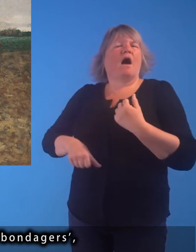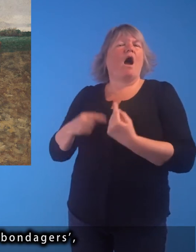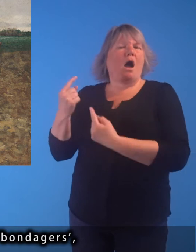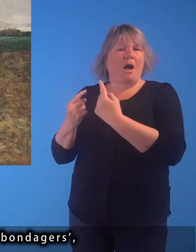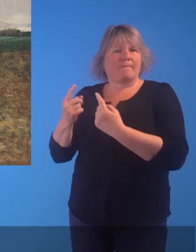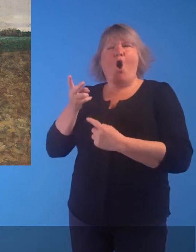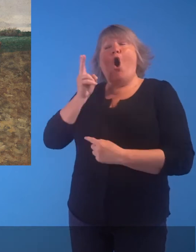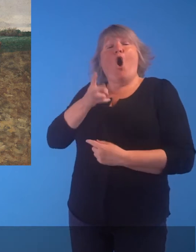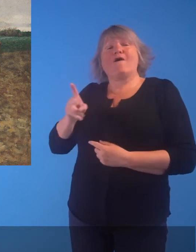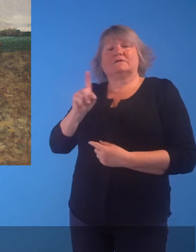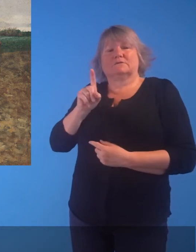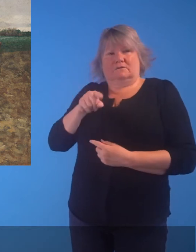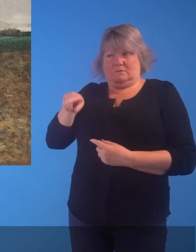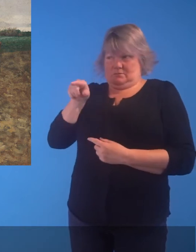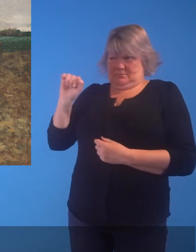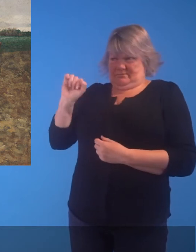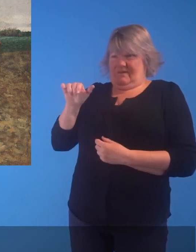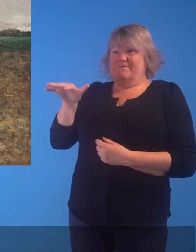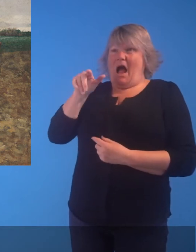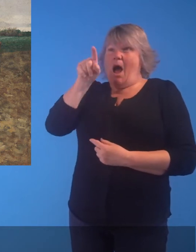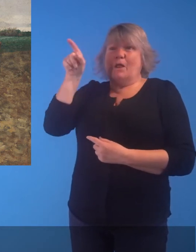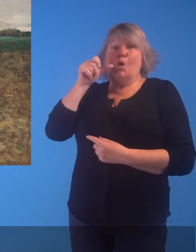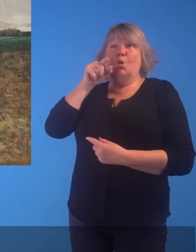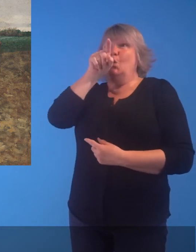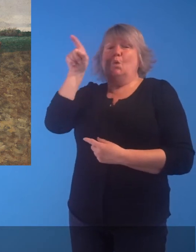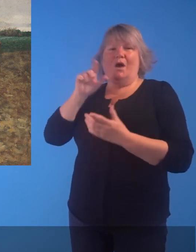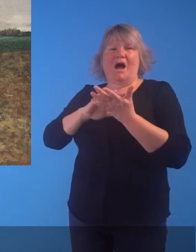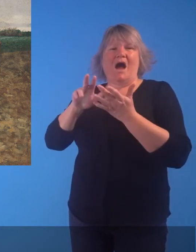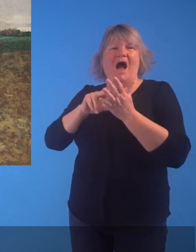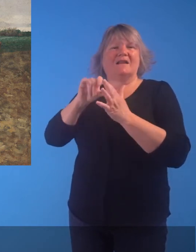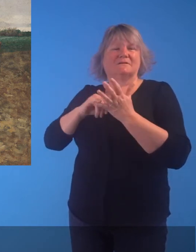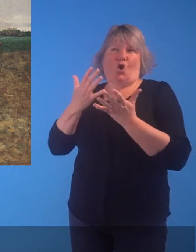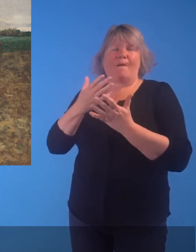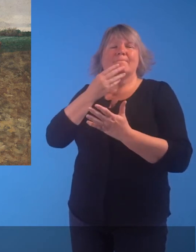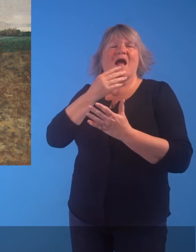often the relative of Heinz or male labourers.